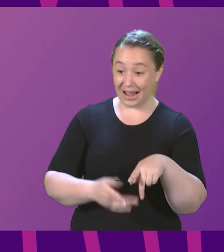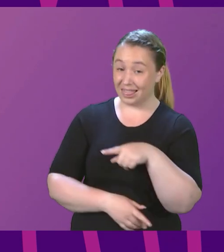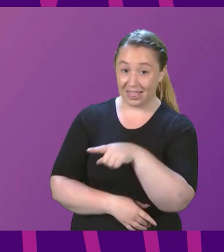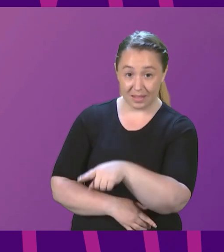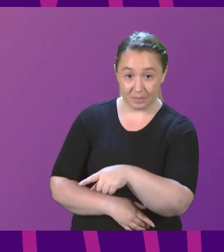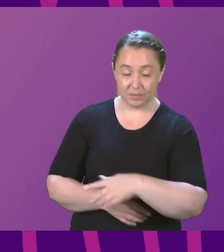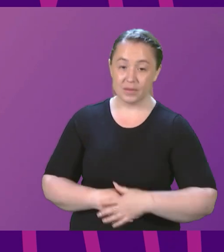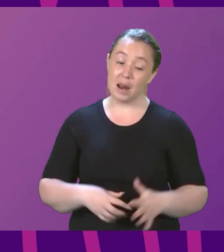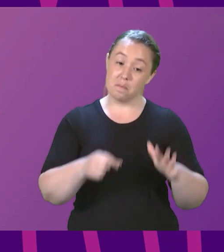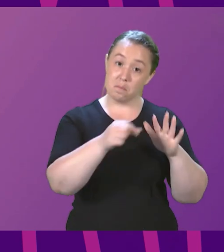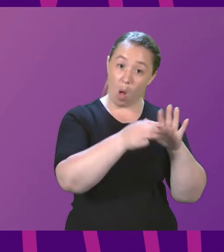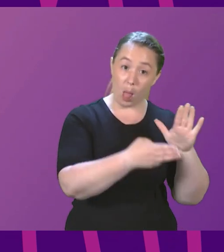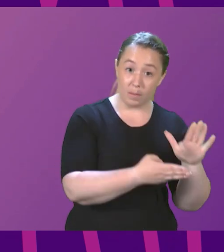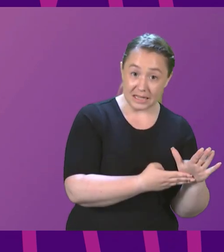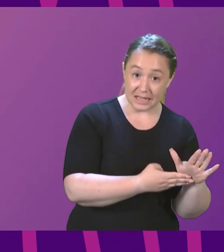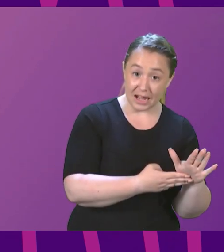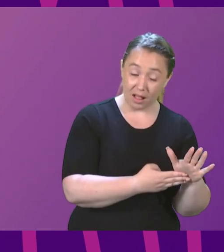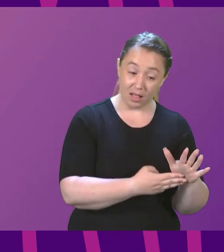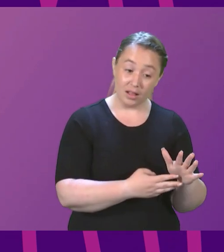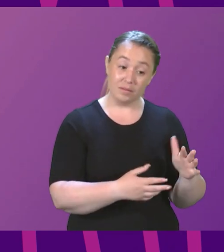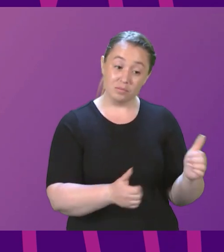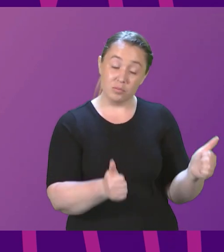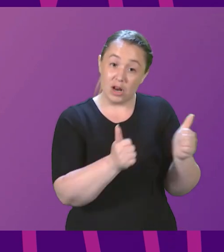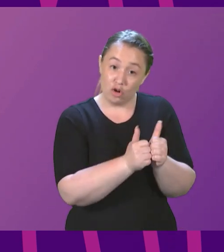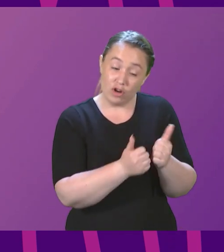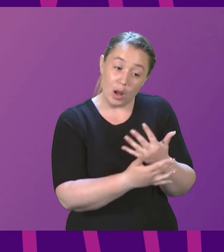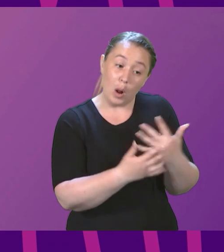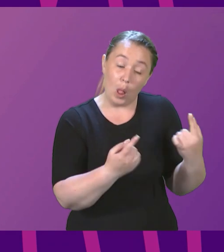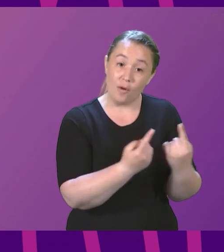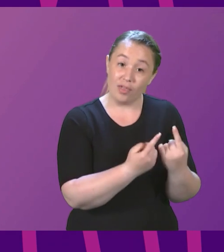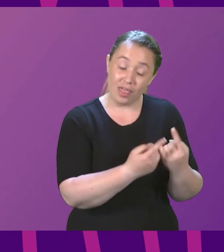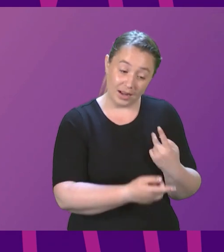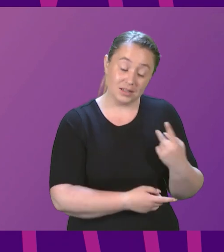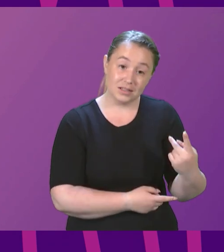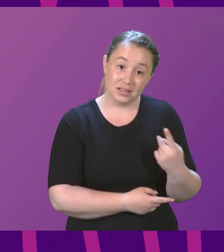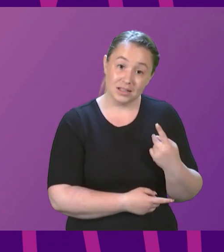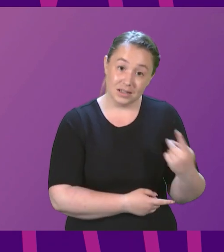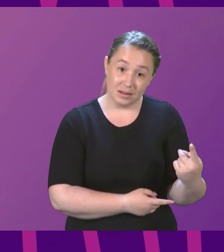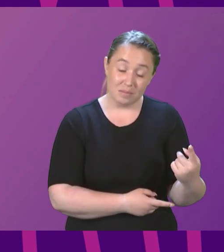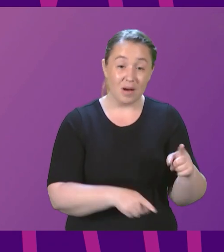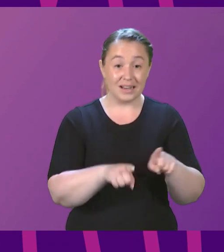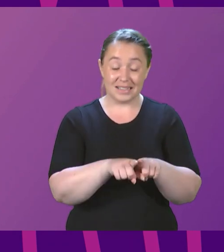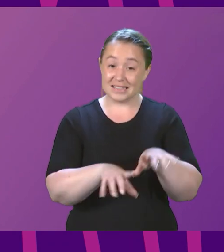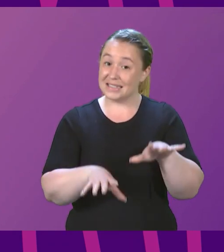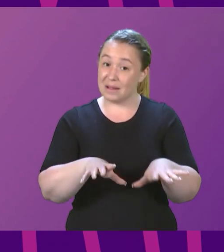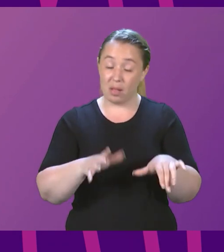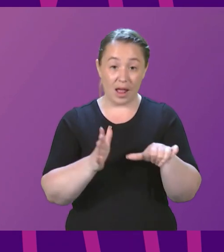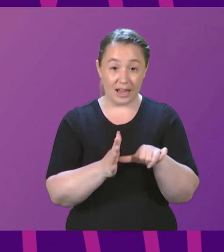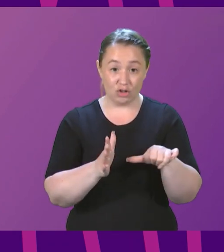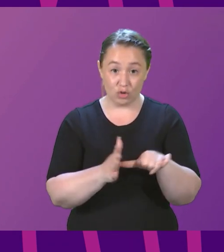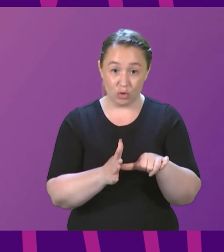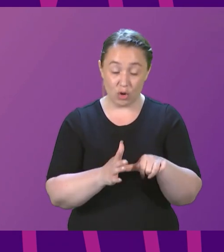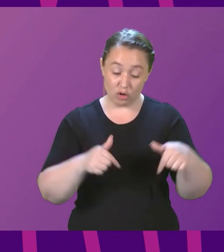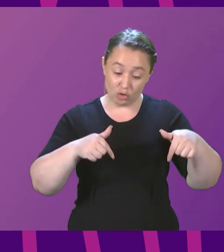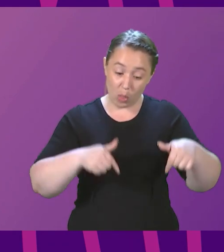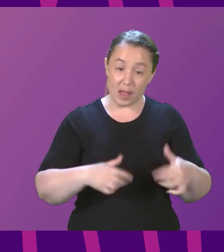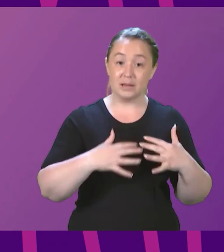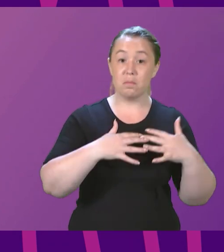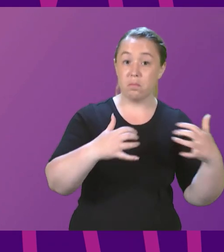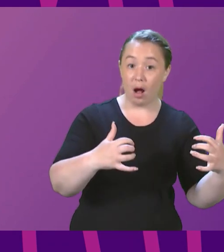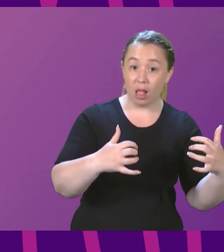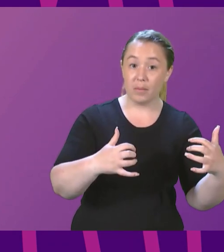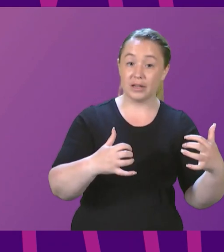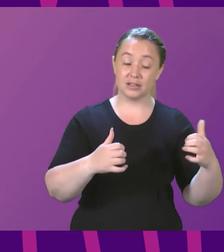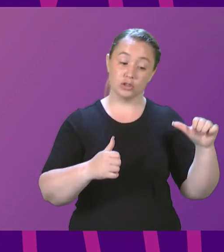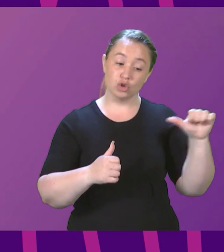McNeill and I agree a great deal on, these are two sides of the same coin. It is about equipping this parliament and this country to